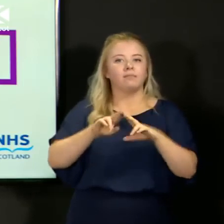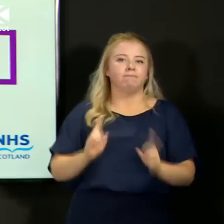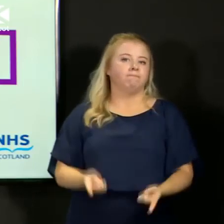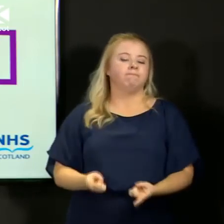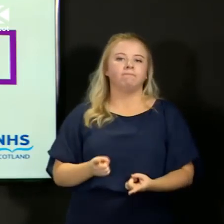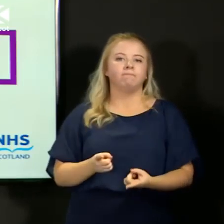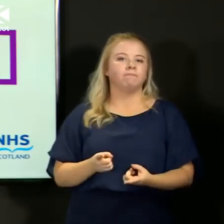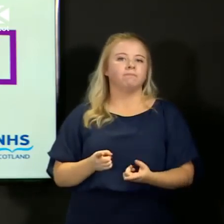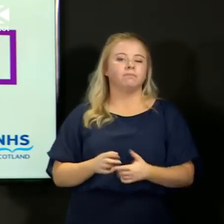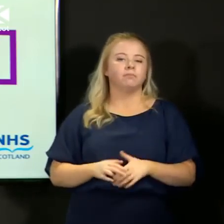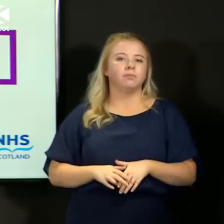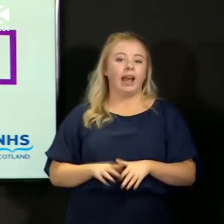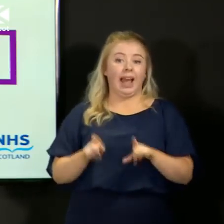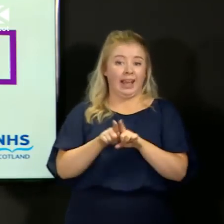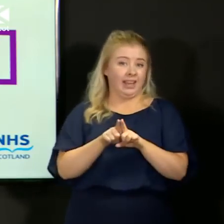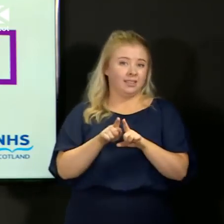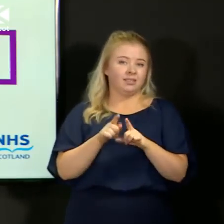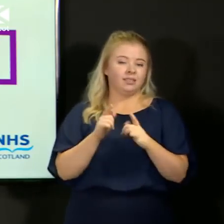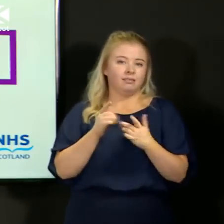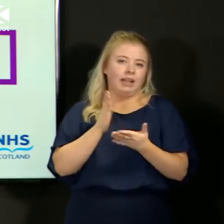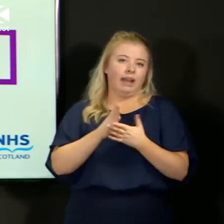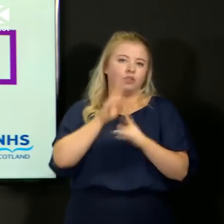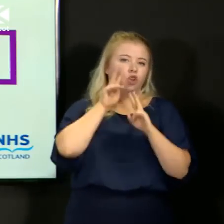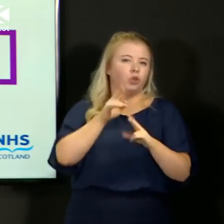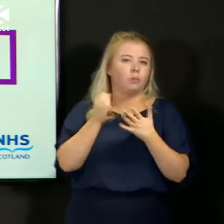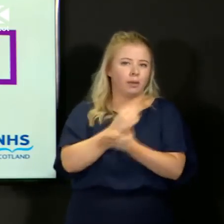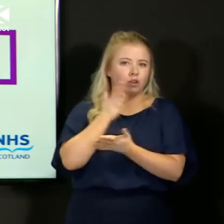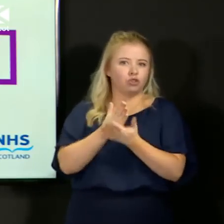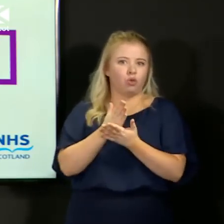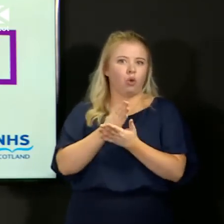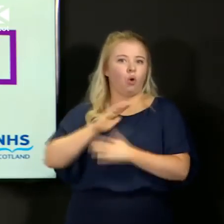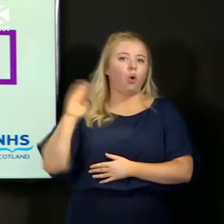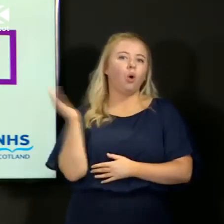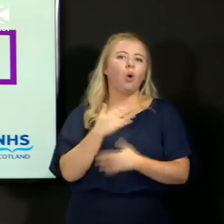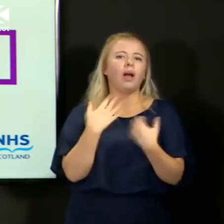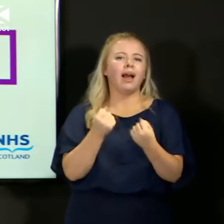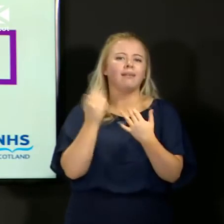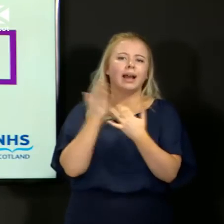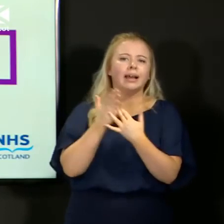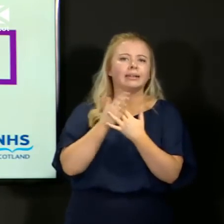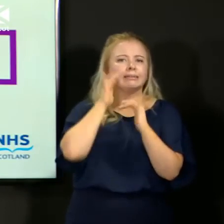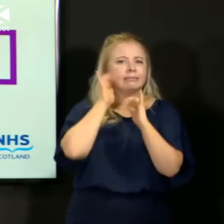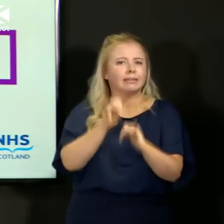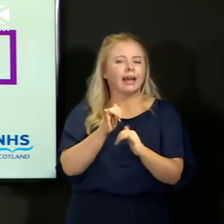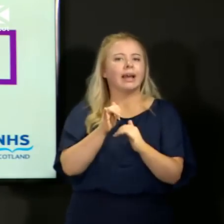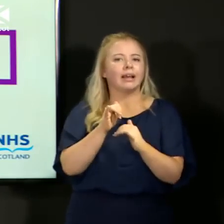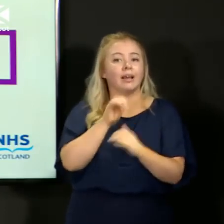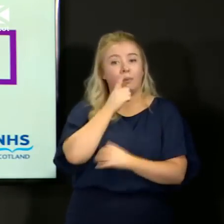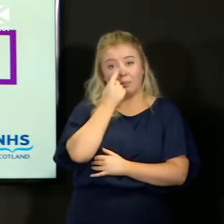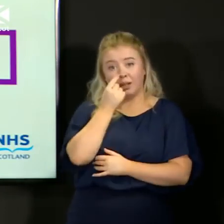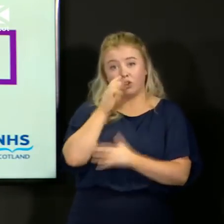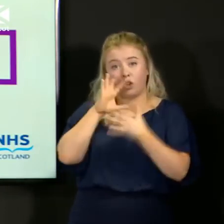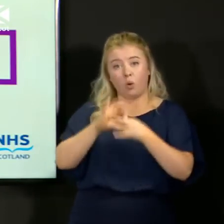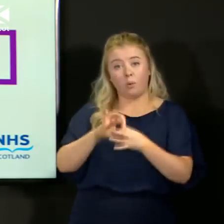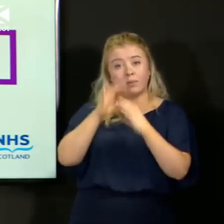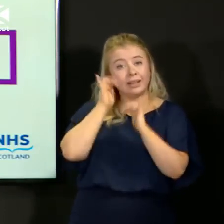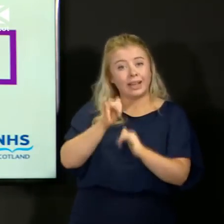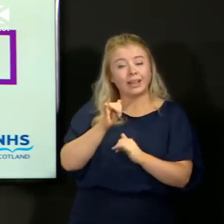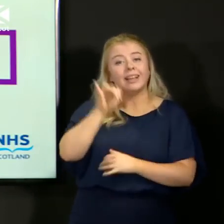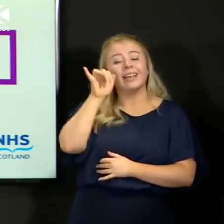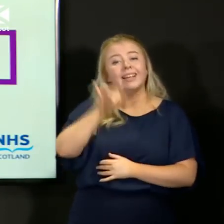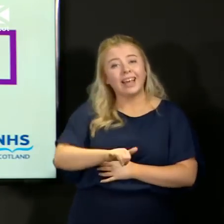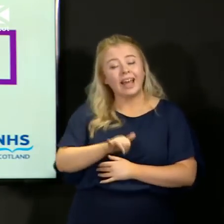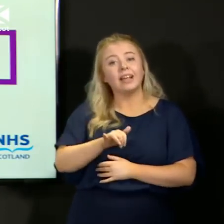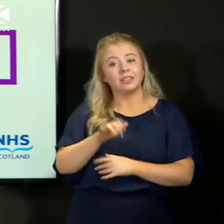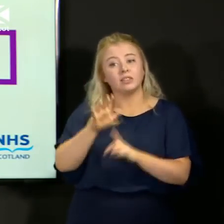possible and we'll certainly be looking at making sure that everyone has access to a test and that may be home testing. Yes, remote